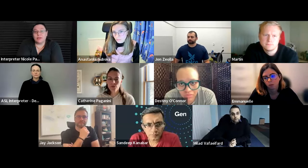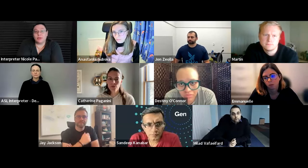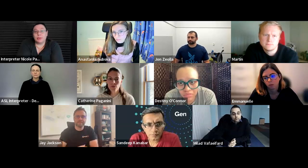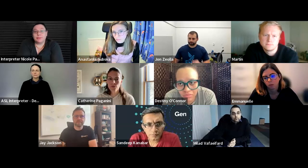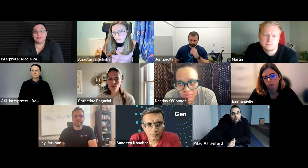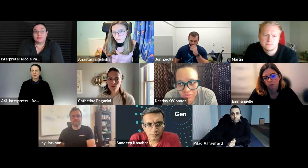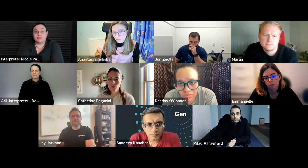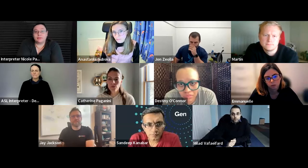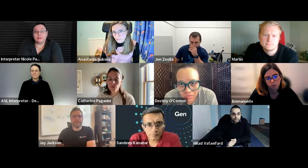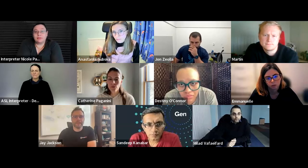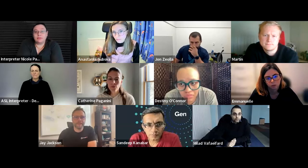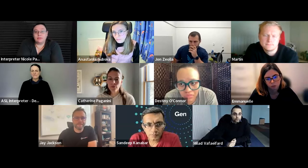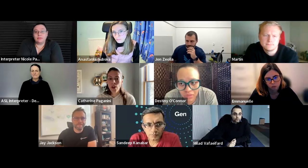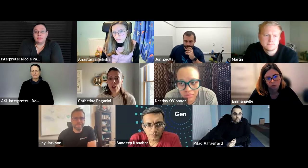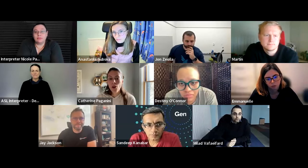would suggest youtube